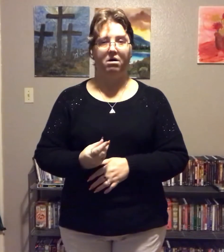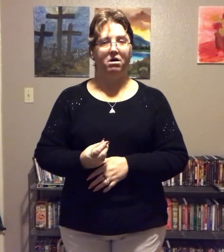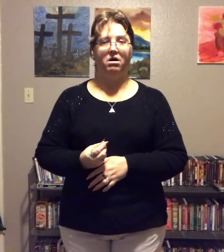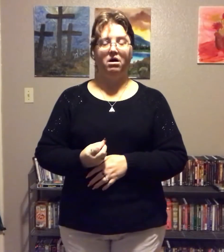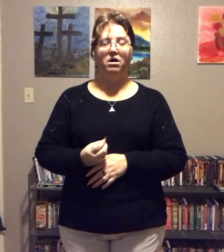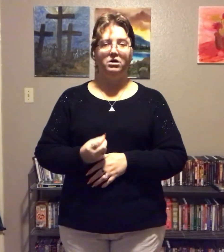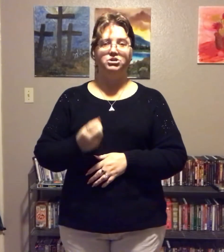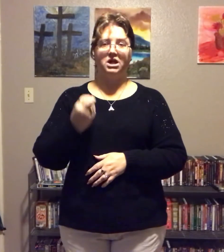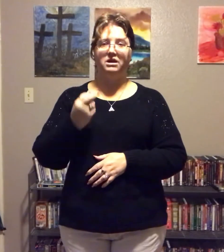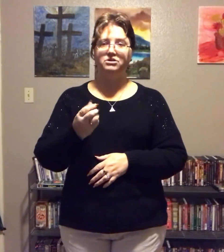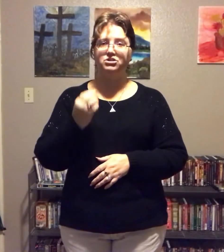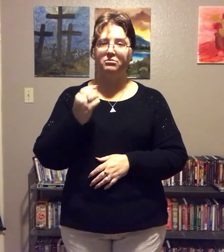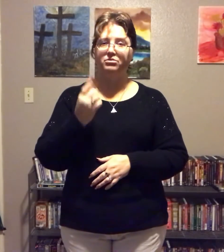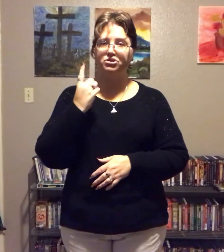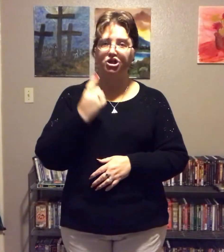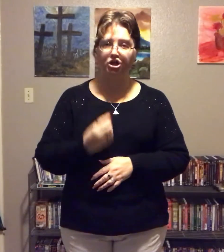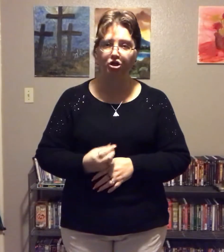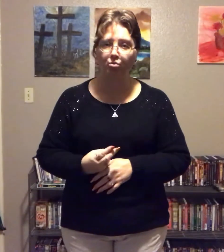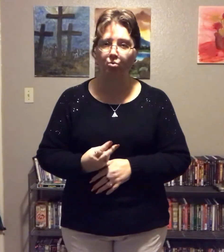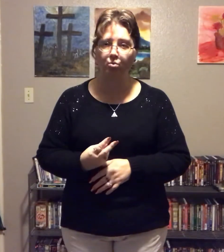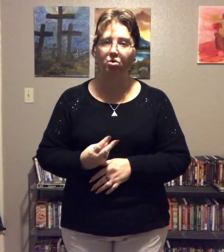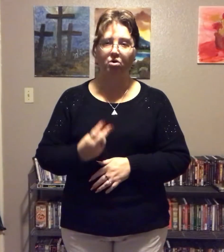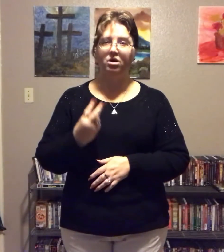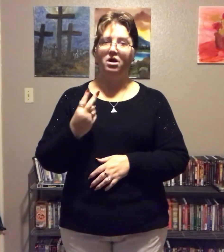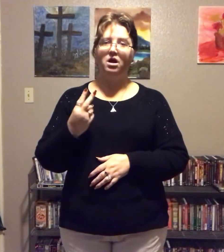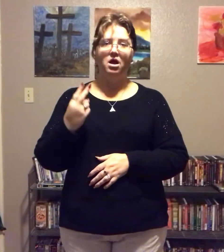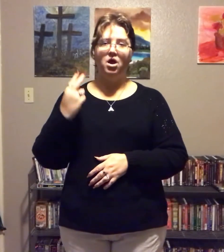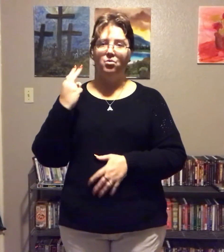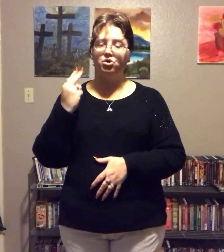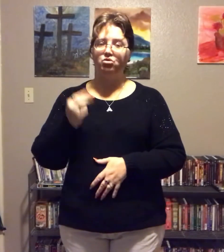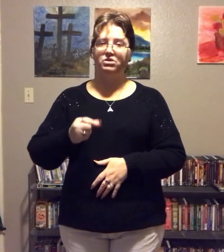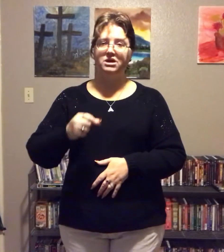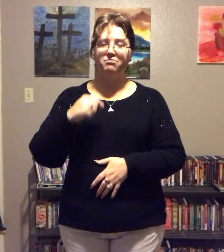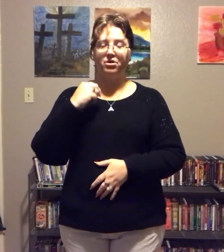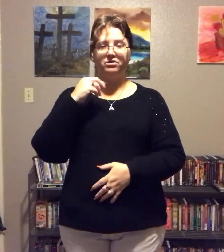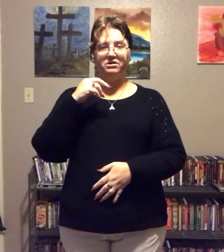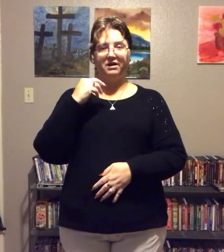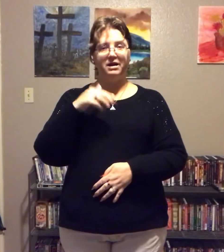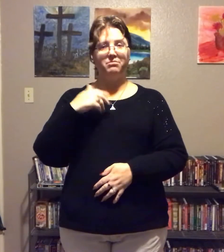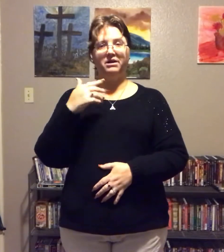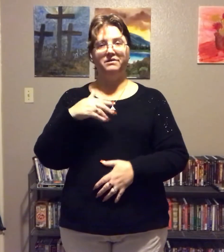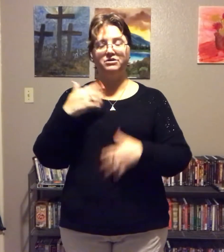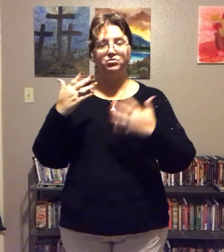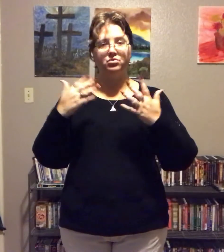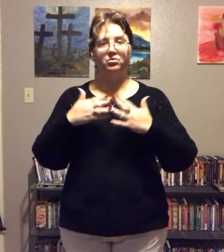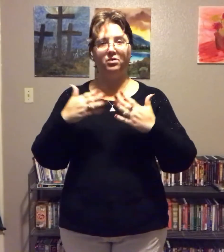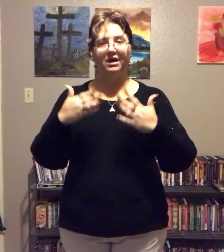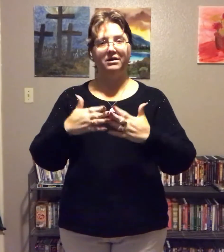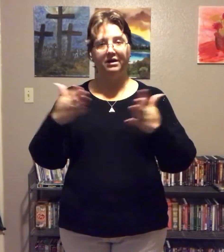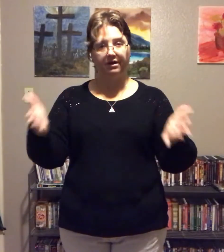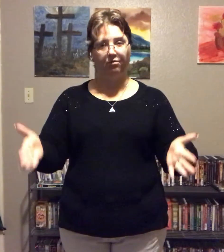Or challenge number two. Where you keep on the diet plan that you're on right now.